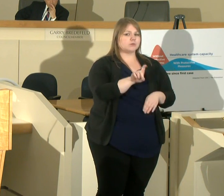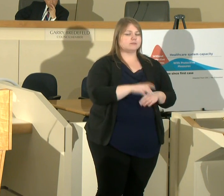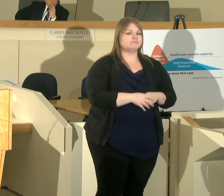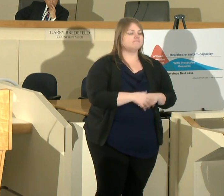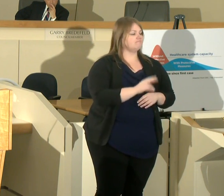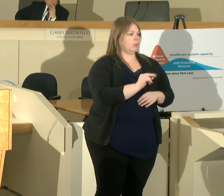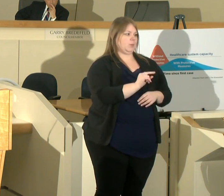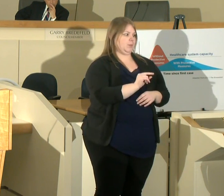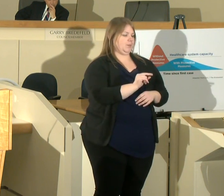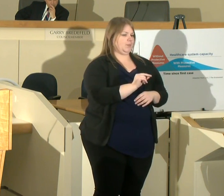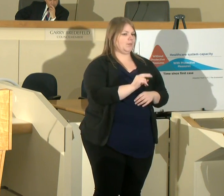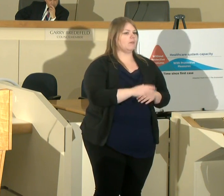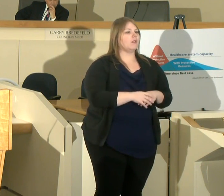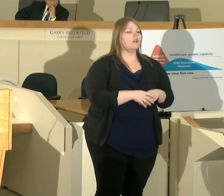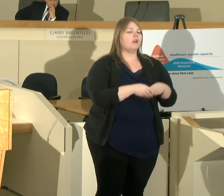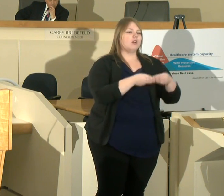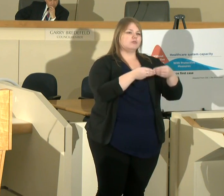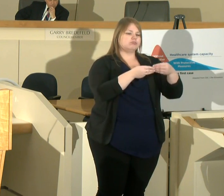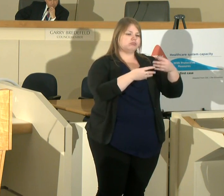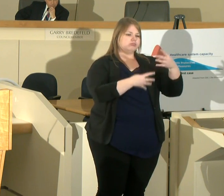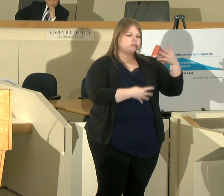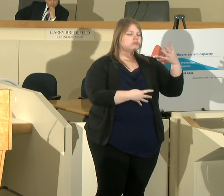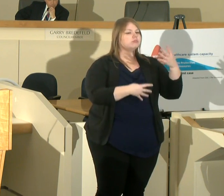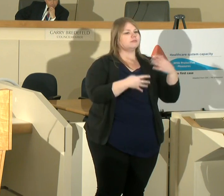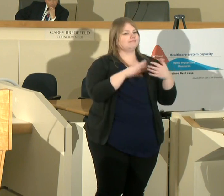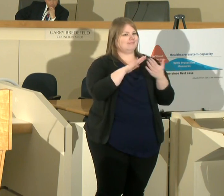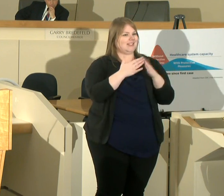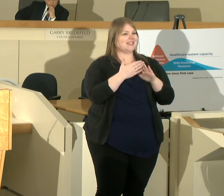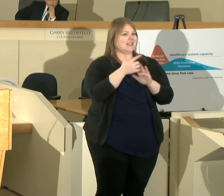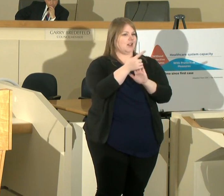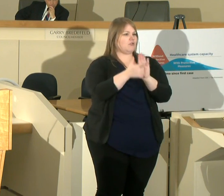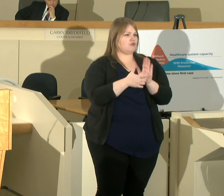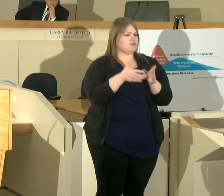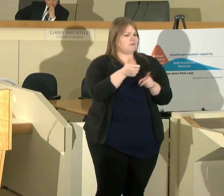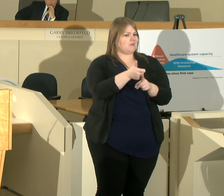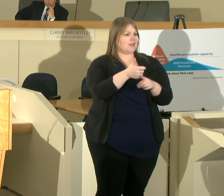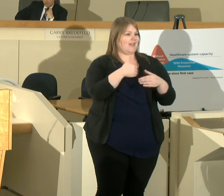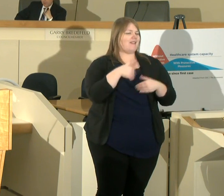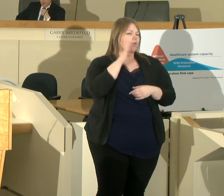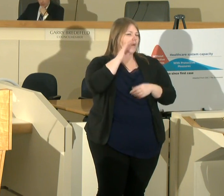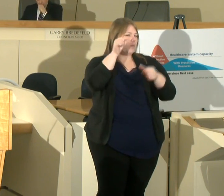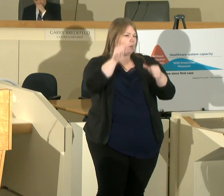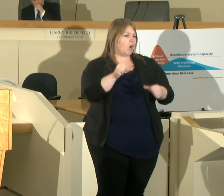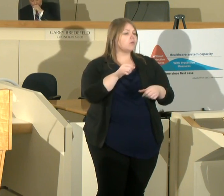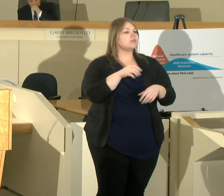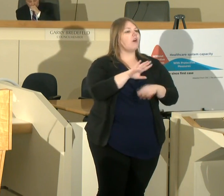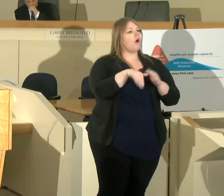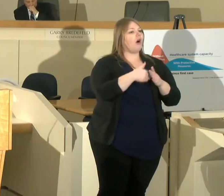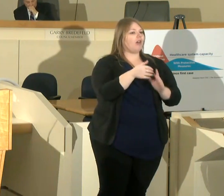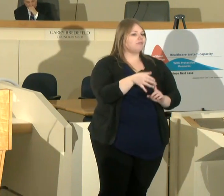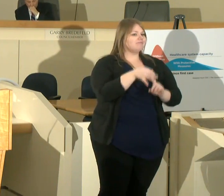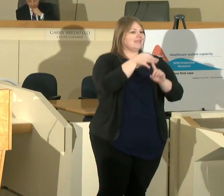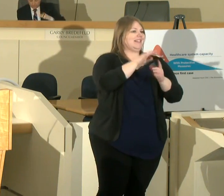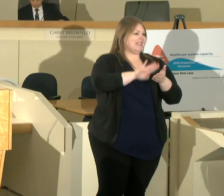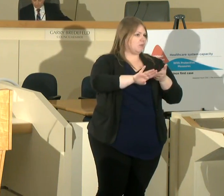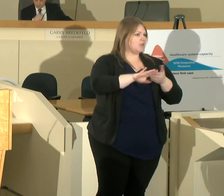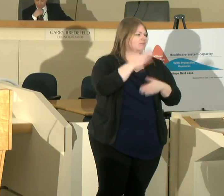no we basically there's a long list that the city attorney has and it should be posted on our website of exemptions you know health care